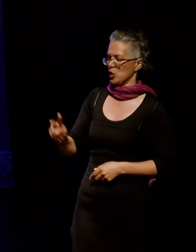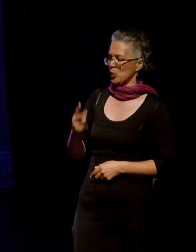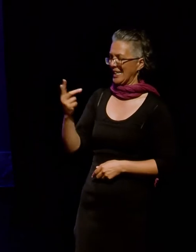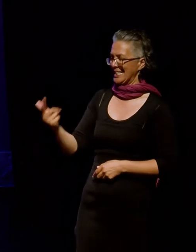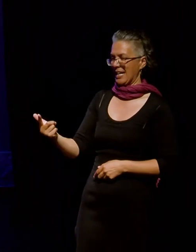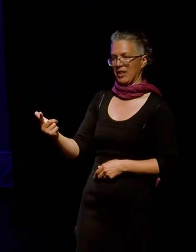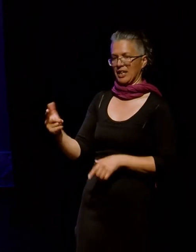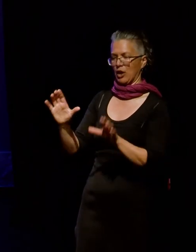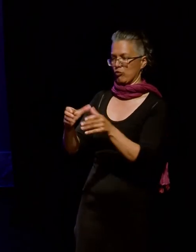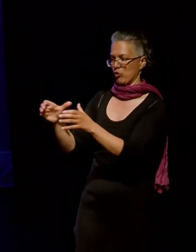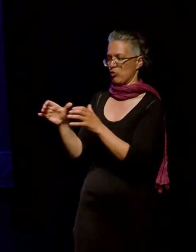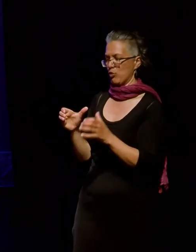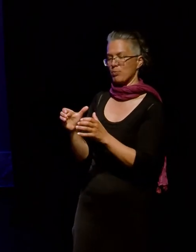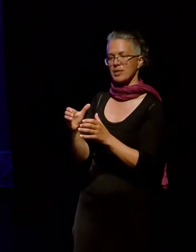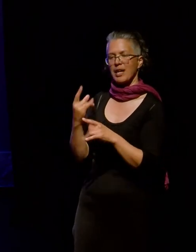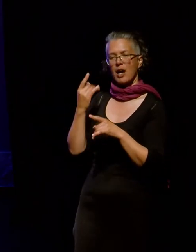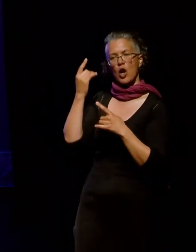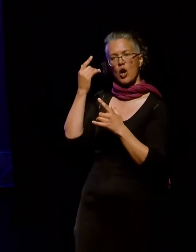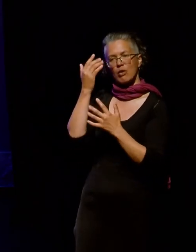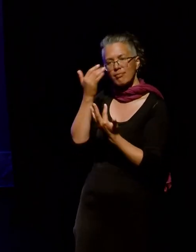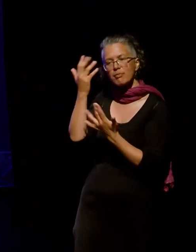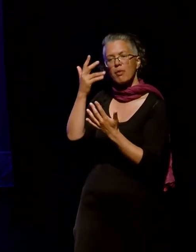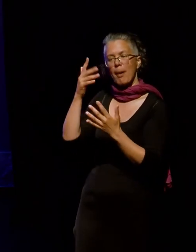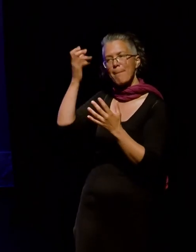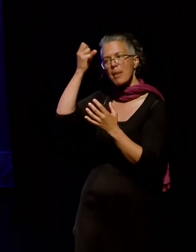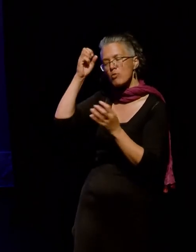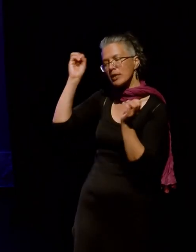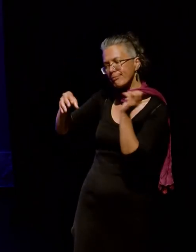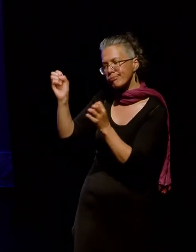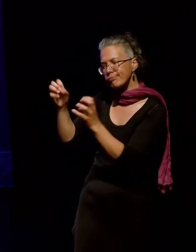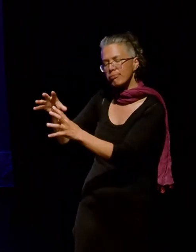expressed community remembering and their identity in various ways.